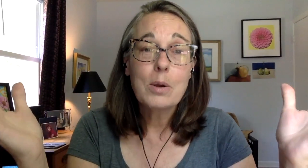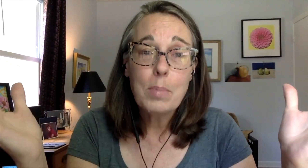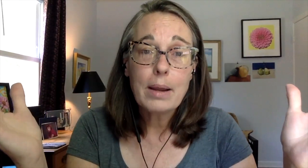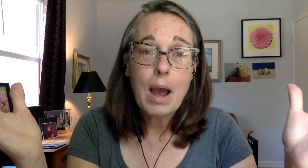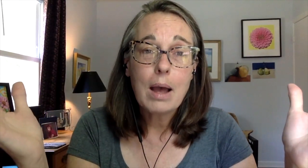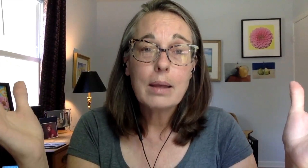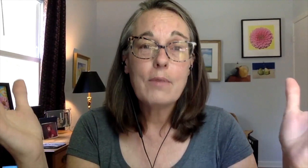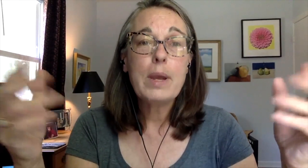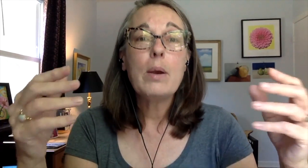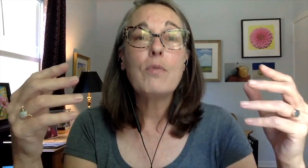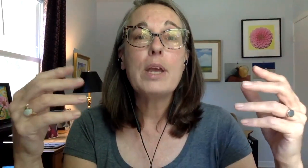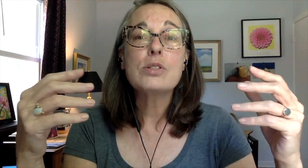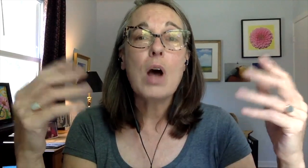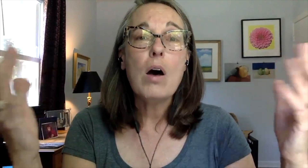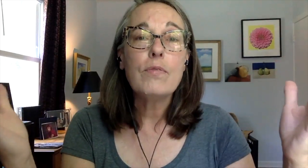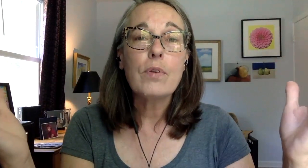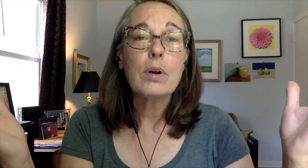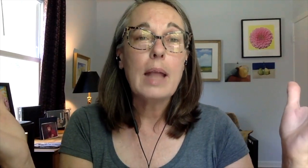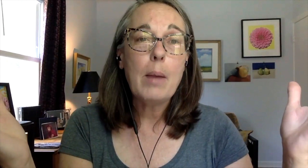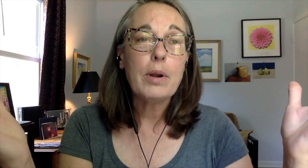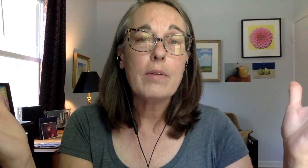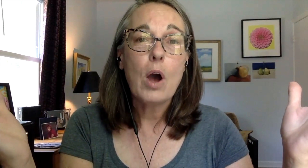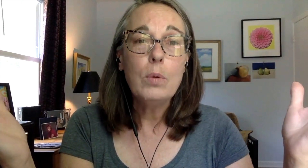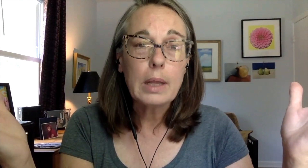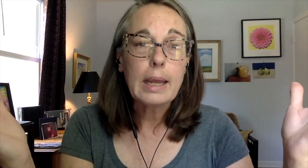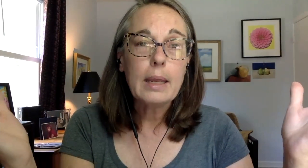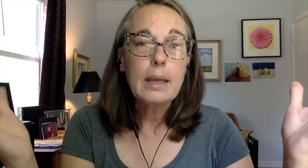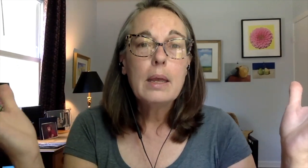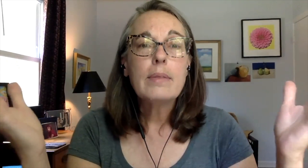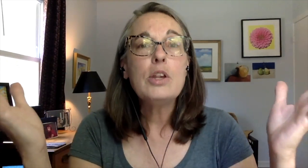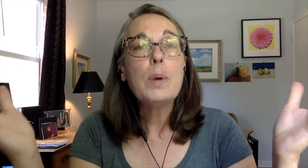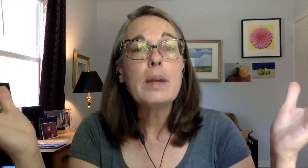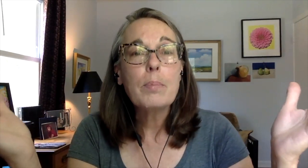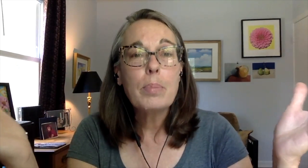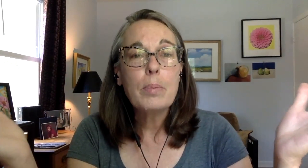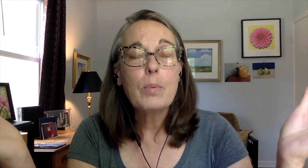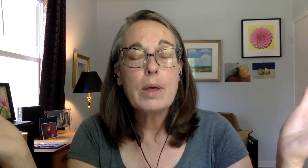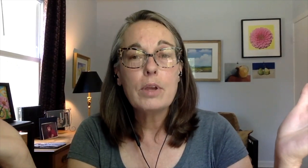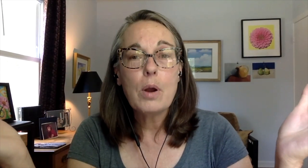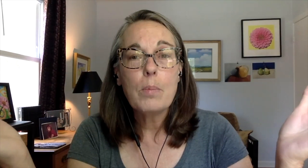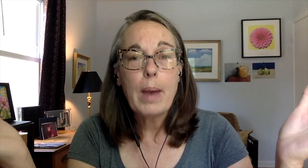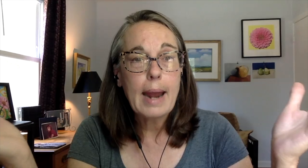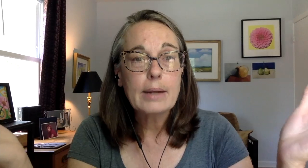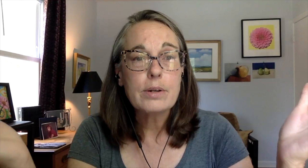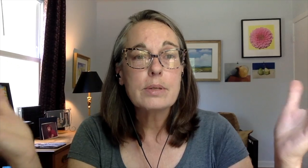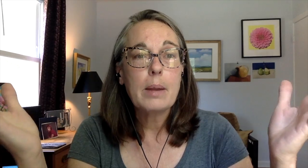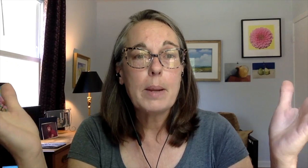kumbaya. If we, if we solve for collaborative only, then you end up with, you know, bad actors and people,